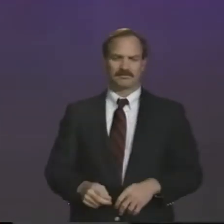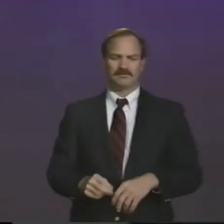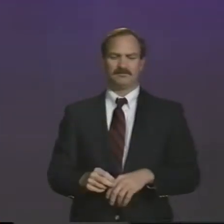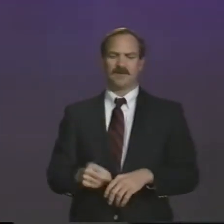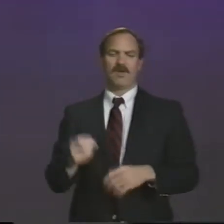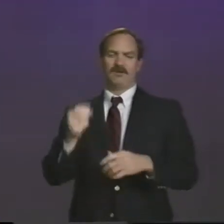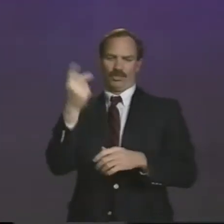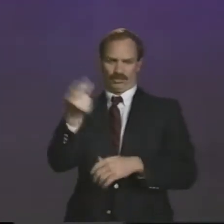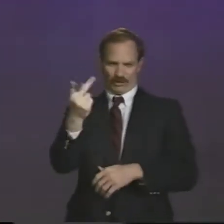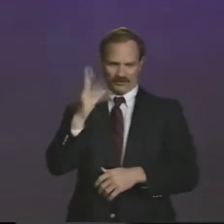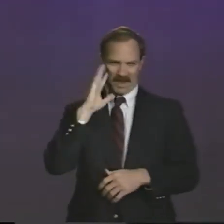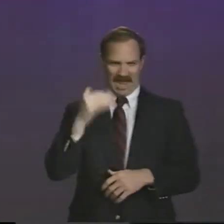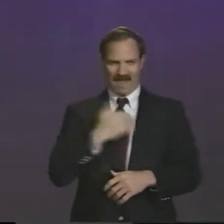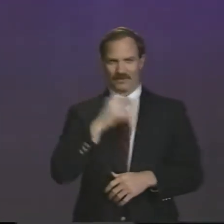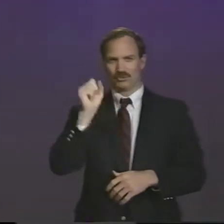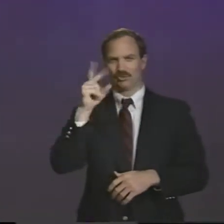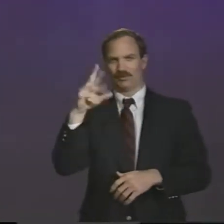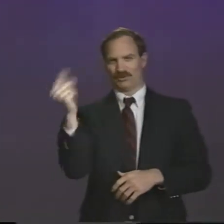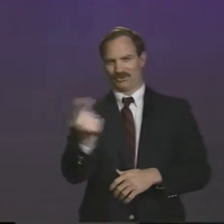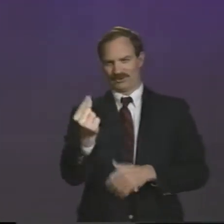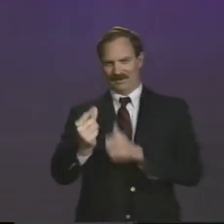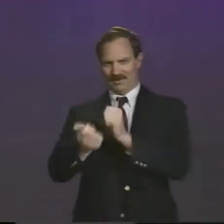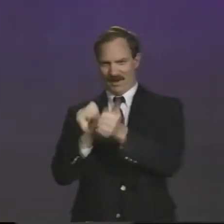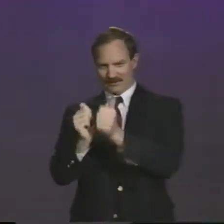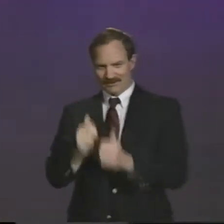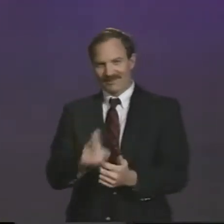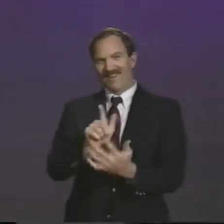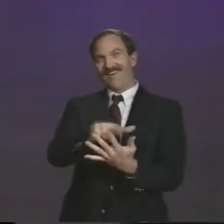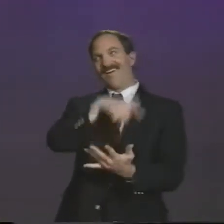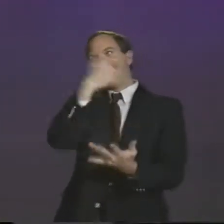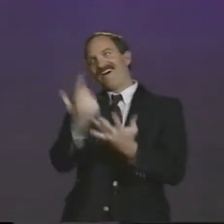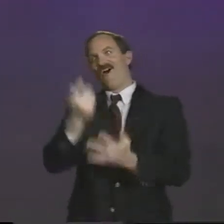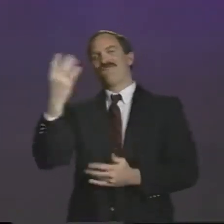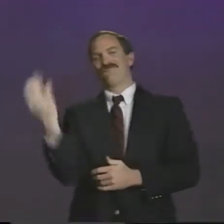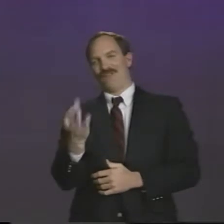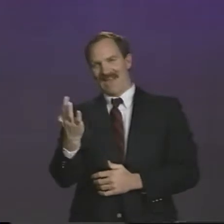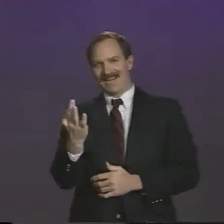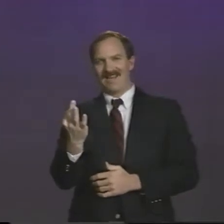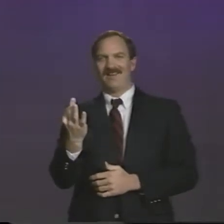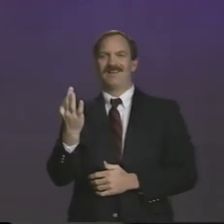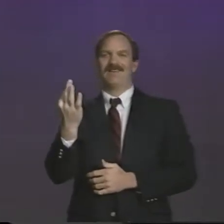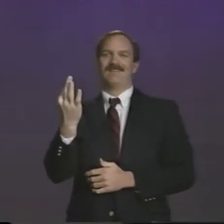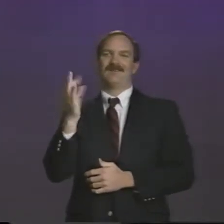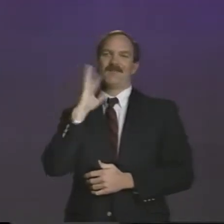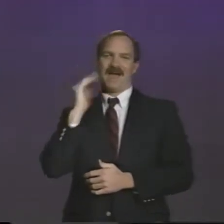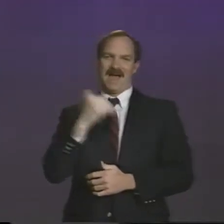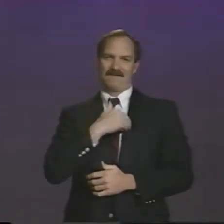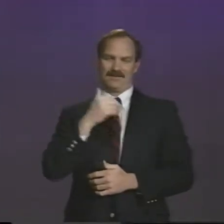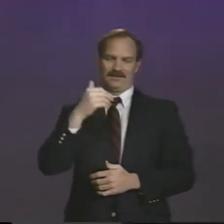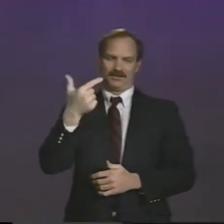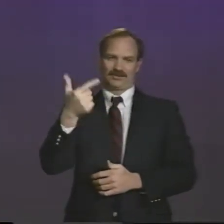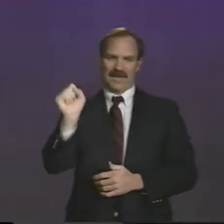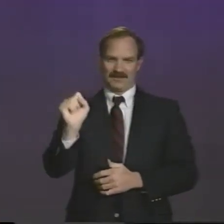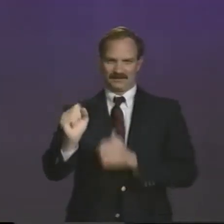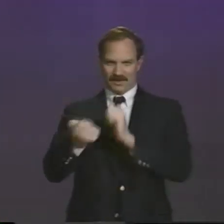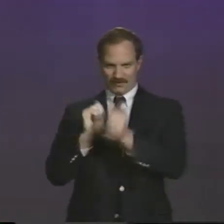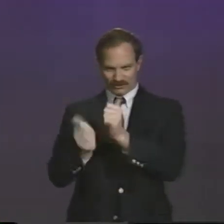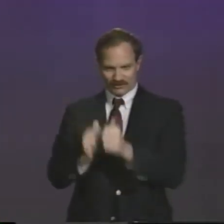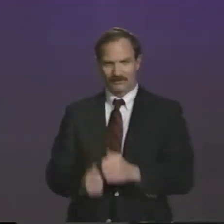and Super G. There are a few who are getting involved in downhill. So anyway, we have this Super G. And then on Friday, we do